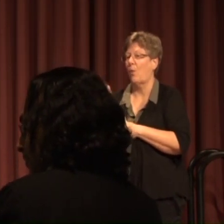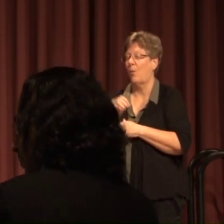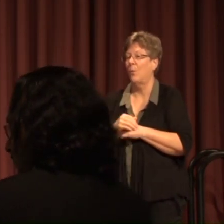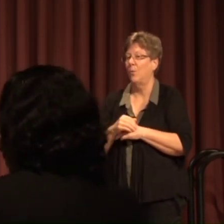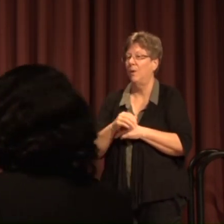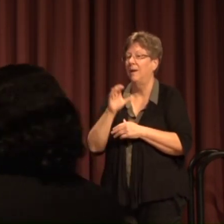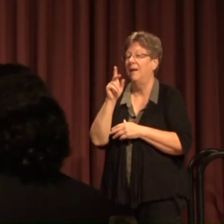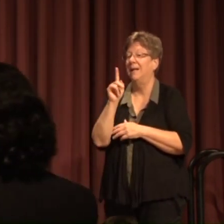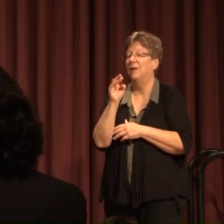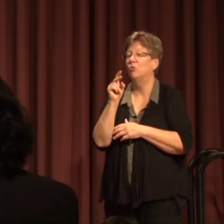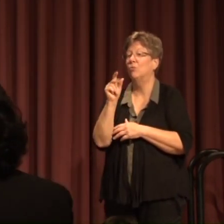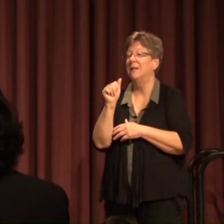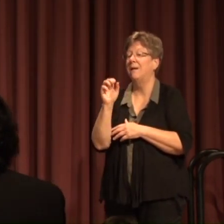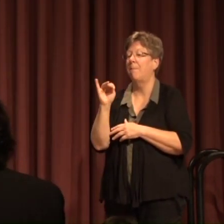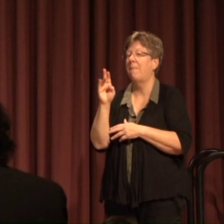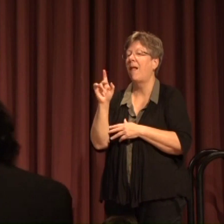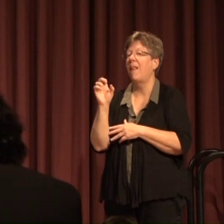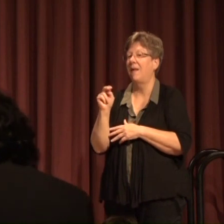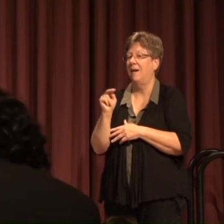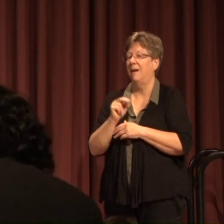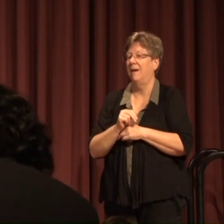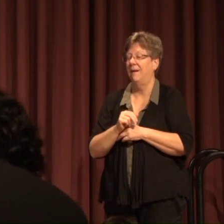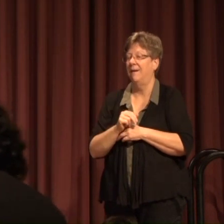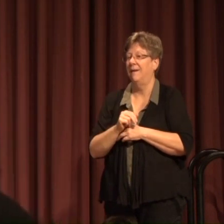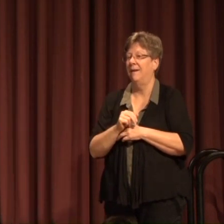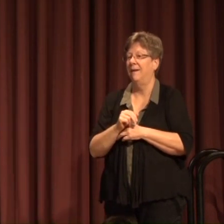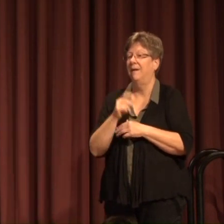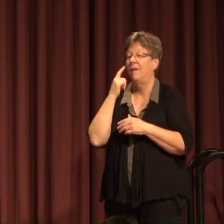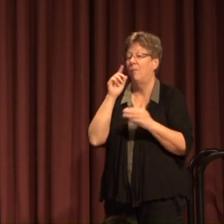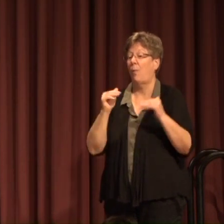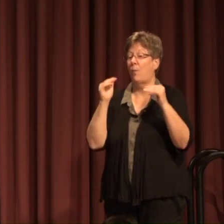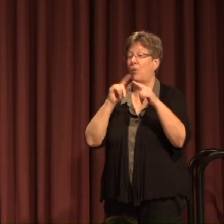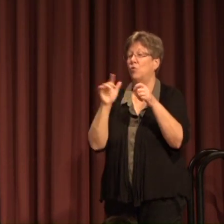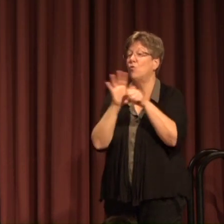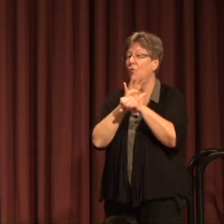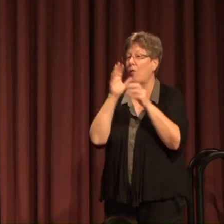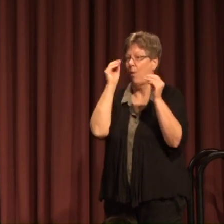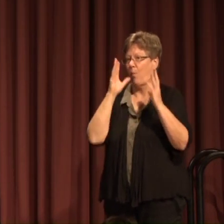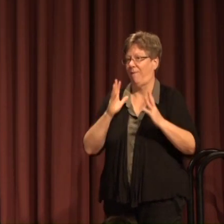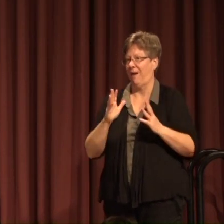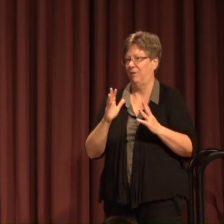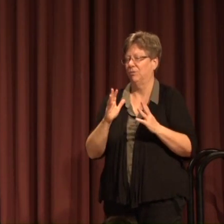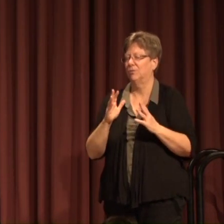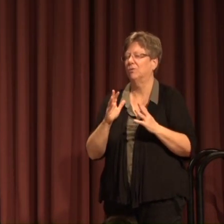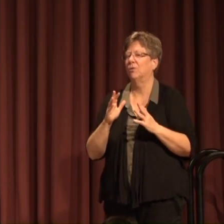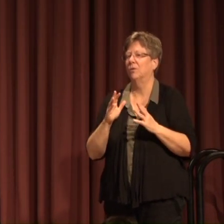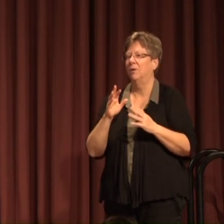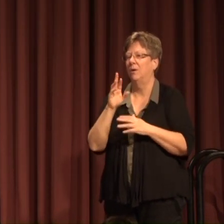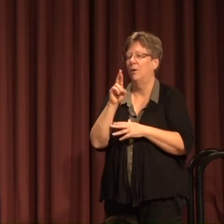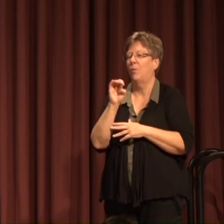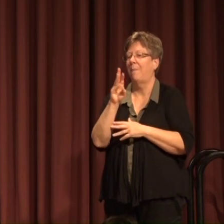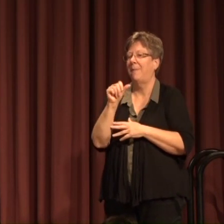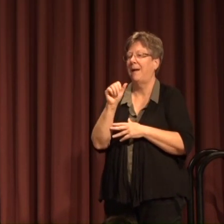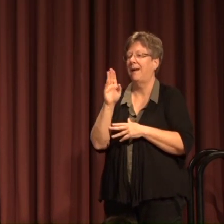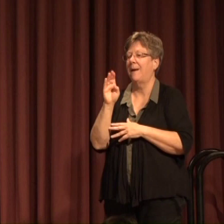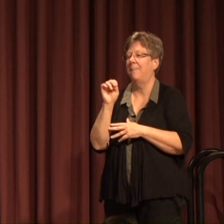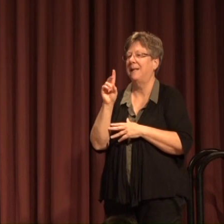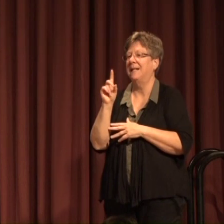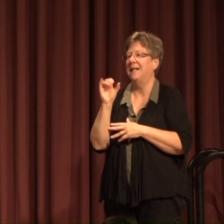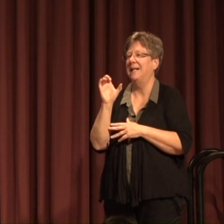Katrina Mullen for promotion to full professor Rebecca Bendick